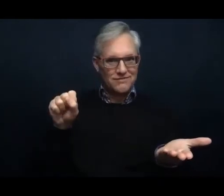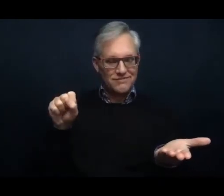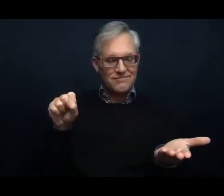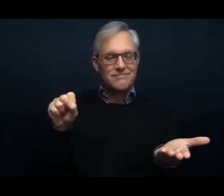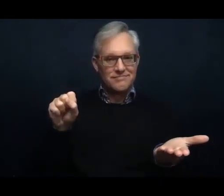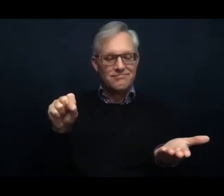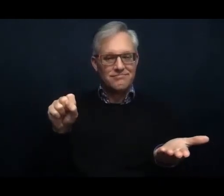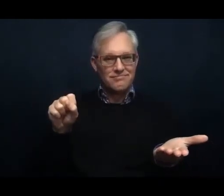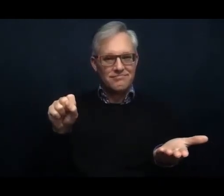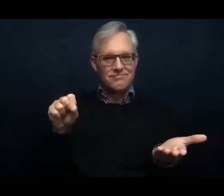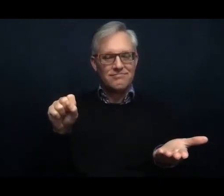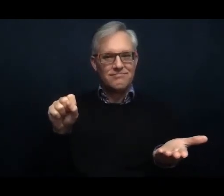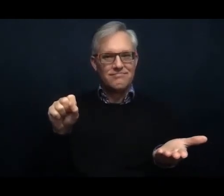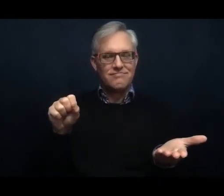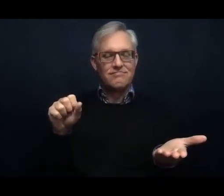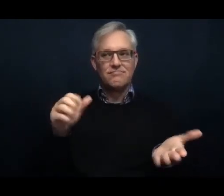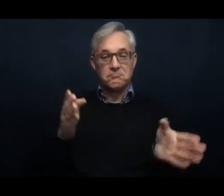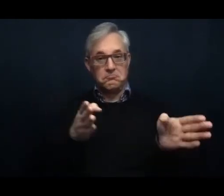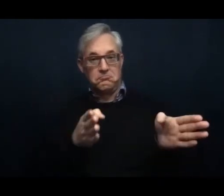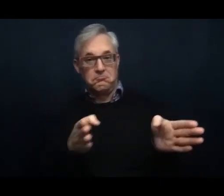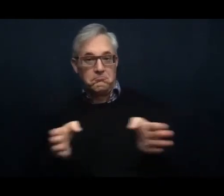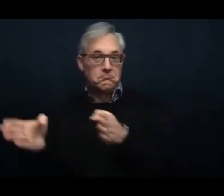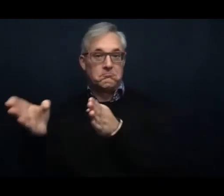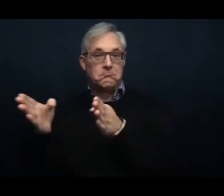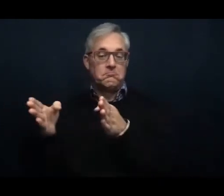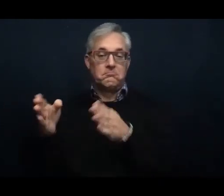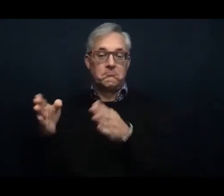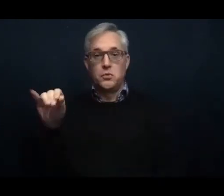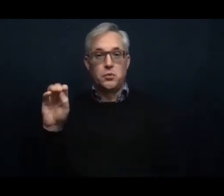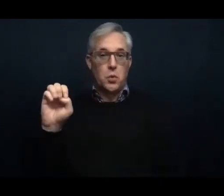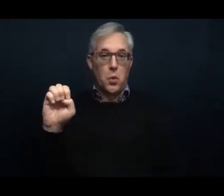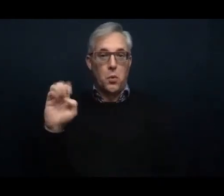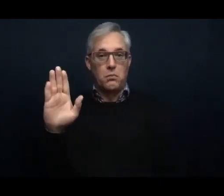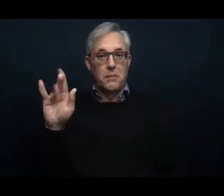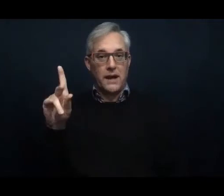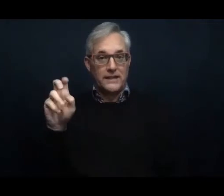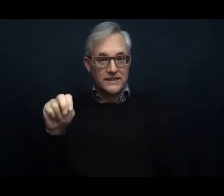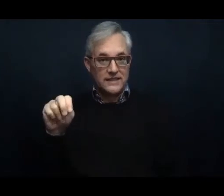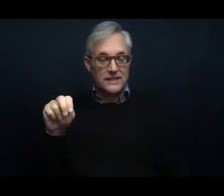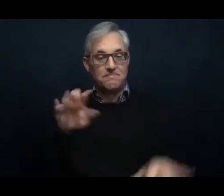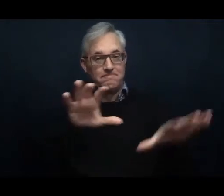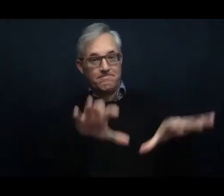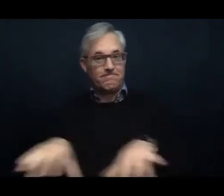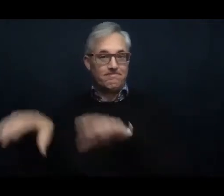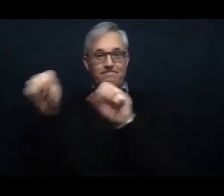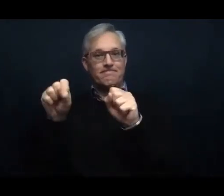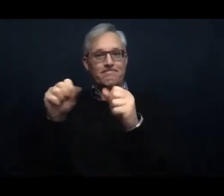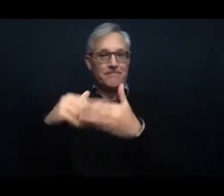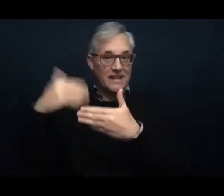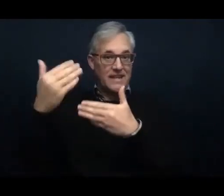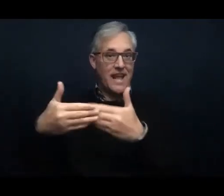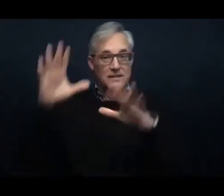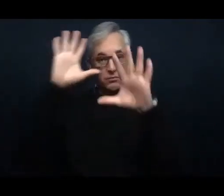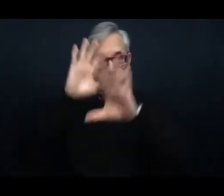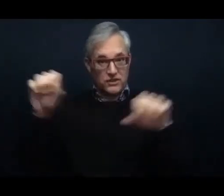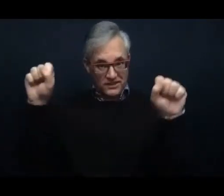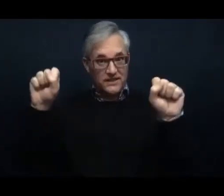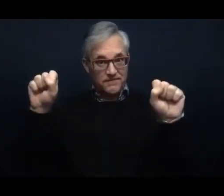Joe Biden to become the next president. There very well could be more violence